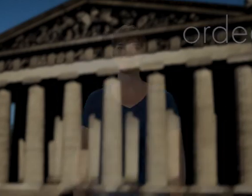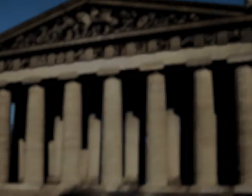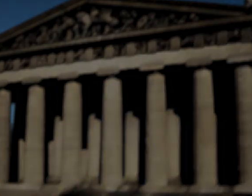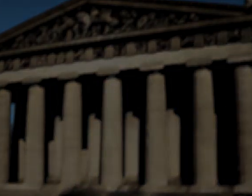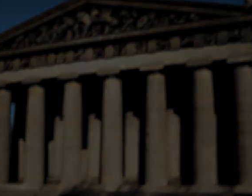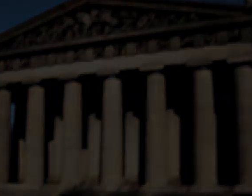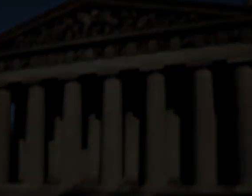he and